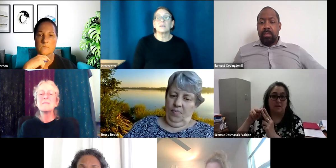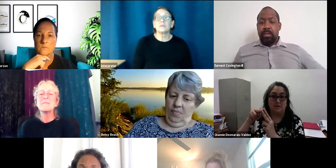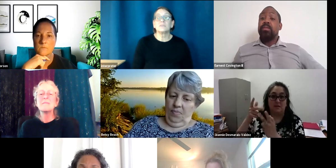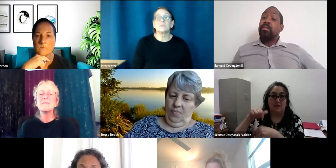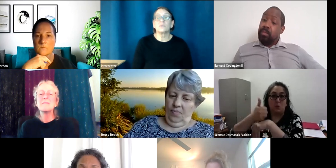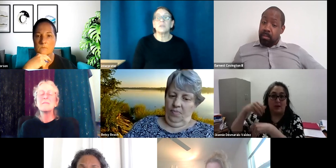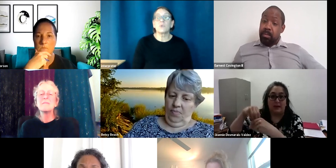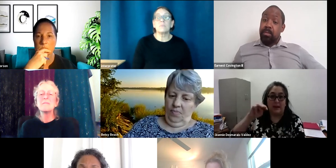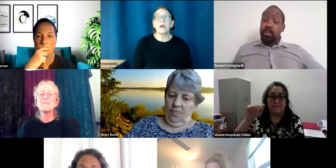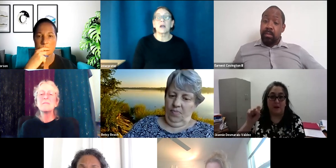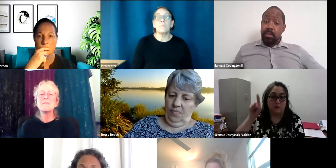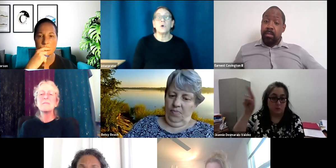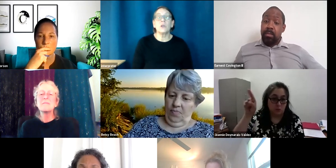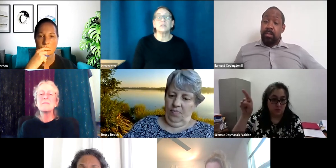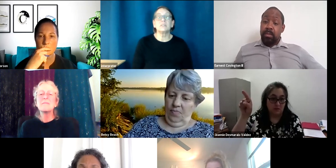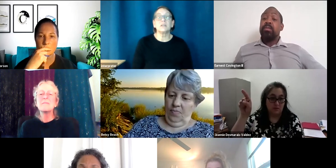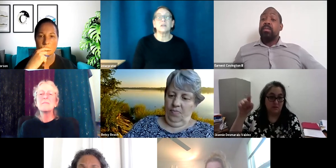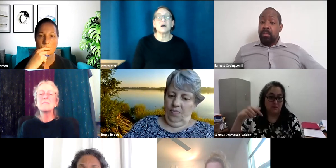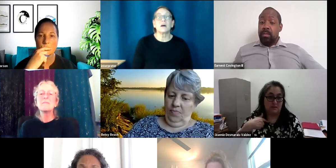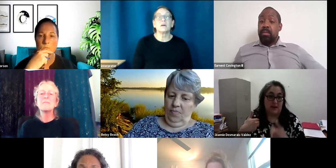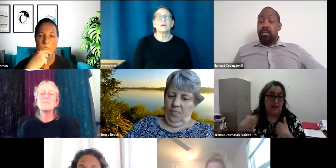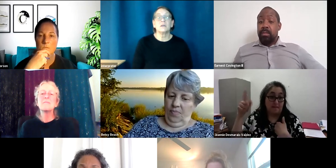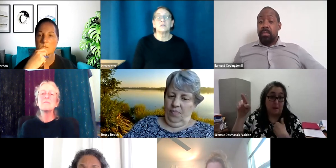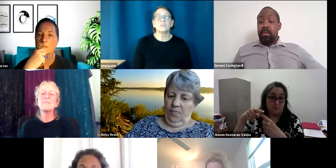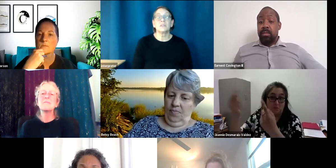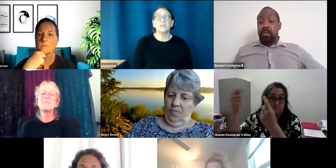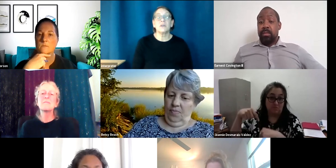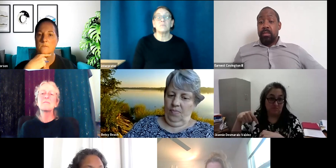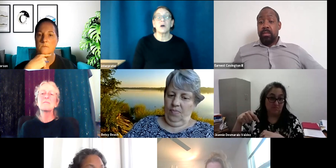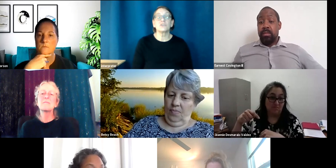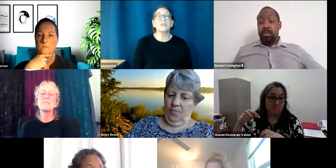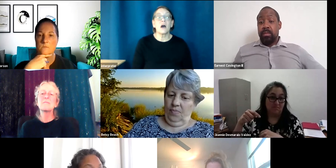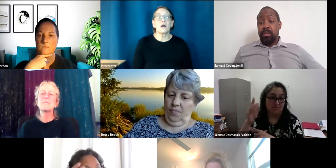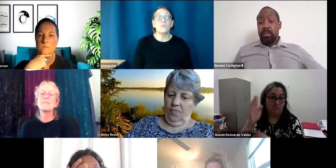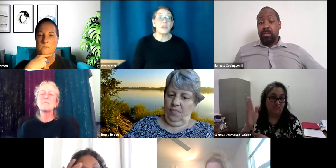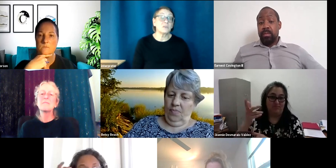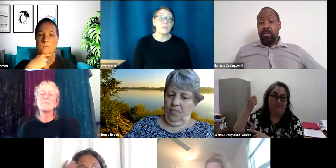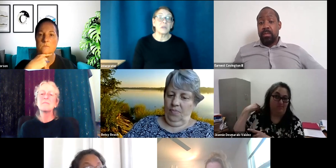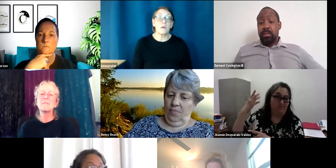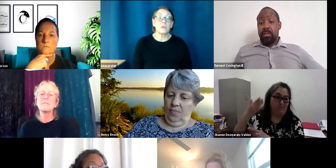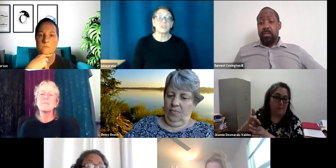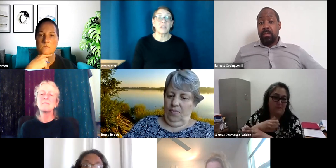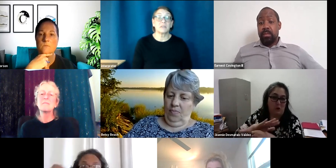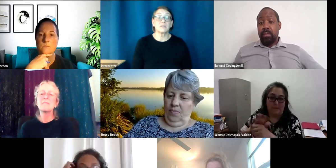It's run by a couple. It's in the city that mazaria. They could maybe come and present.